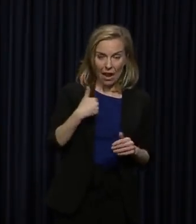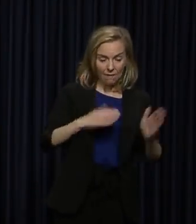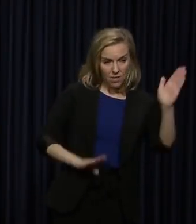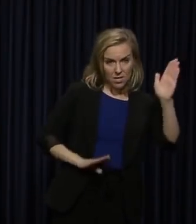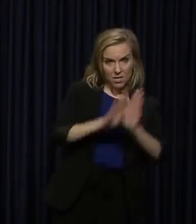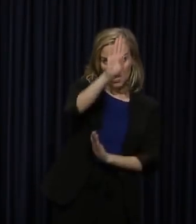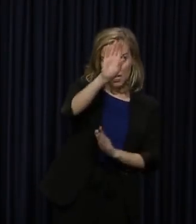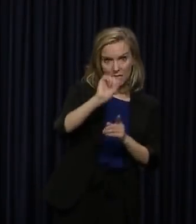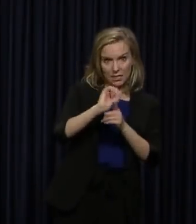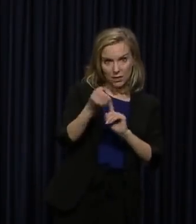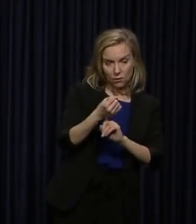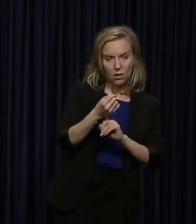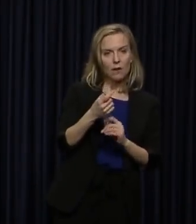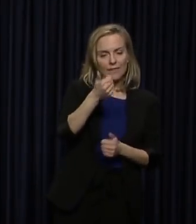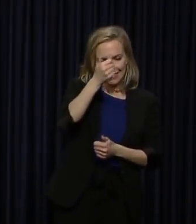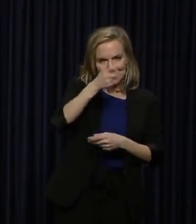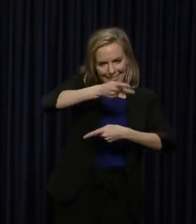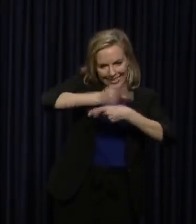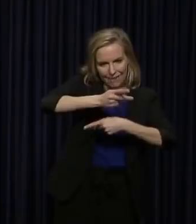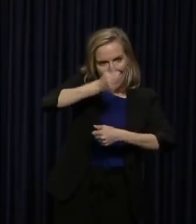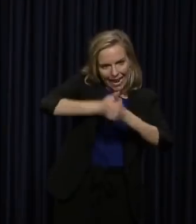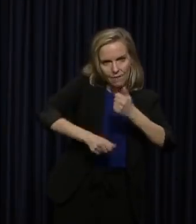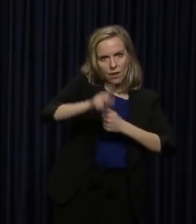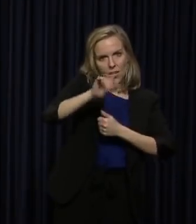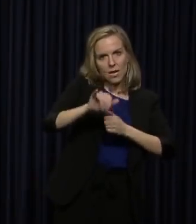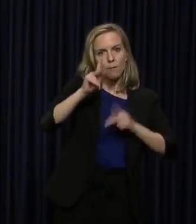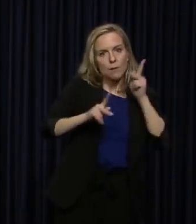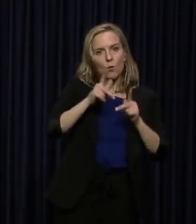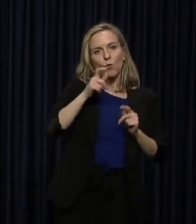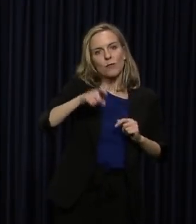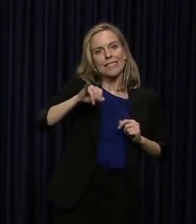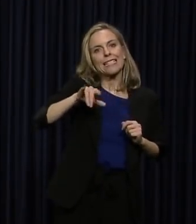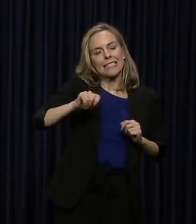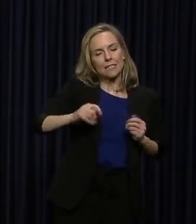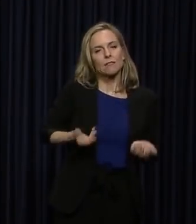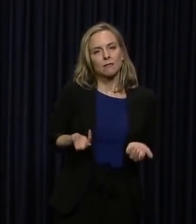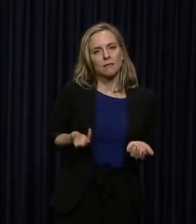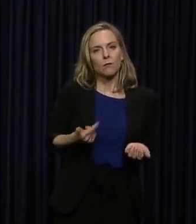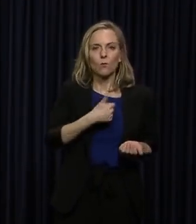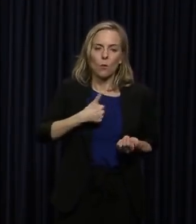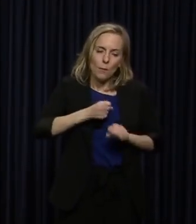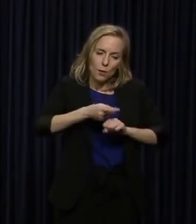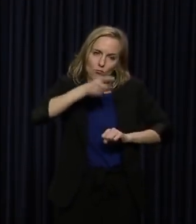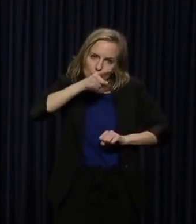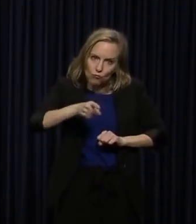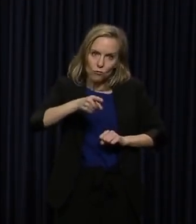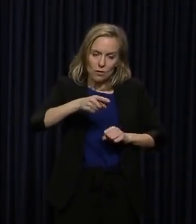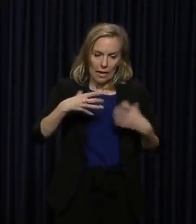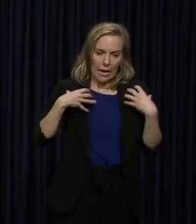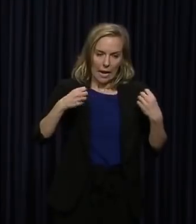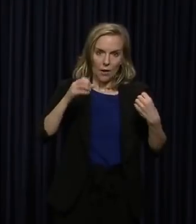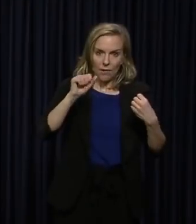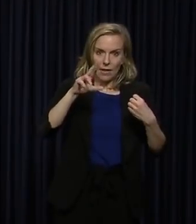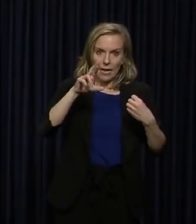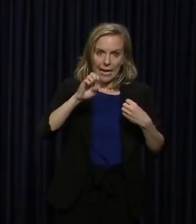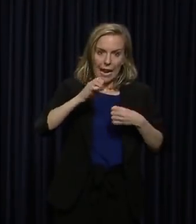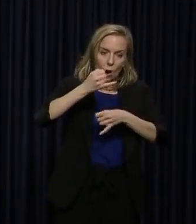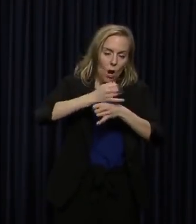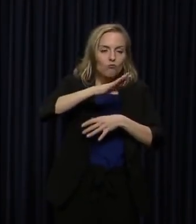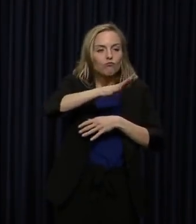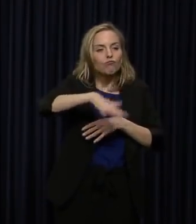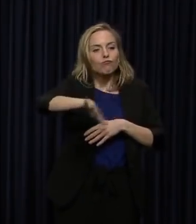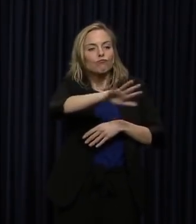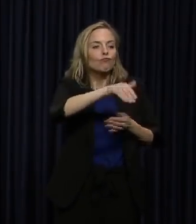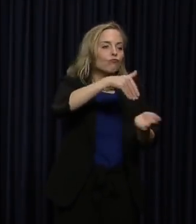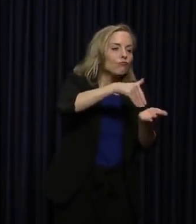spike of cases to take care of every Kentuckian who needs it. So we want to make sure that in our health care industry that there is no